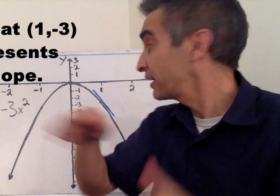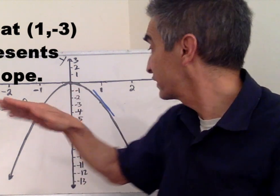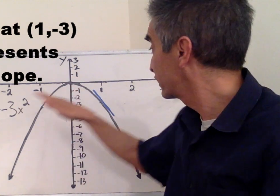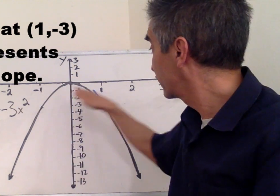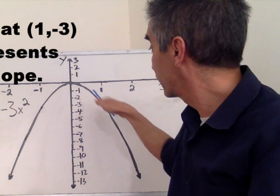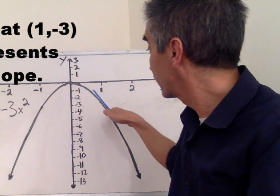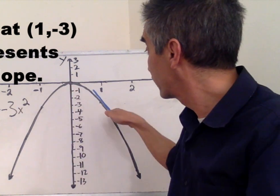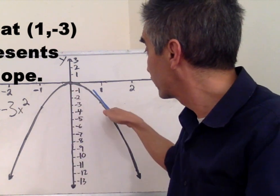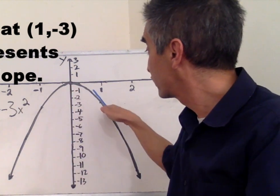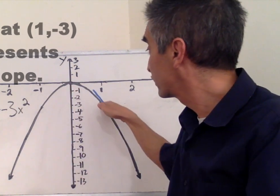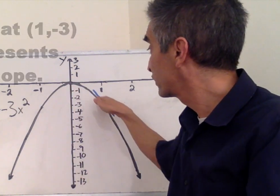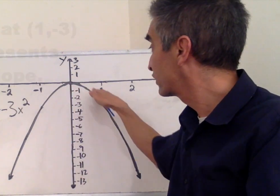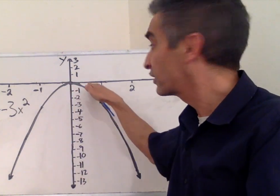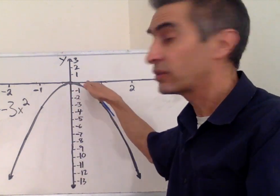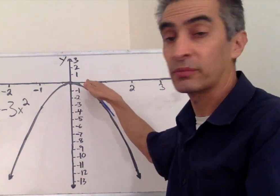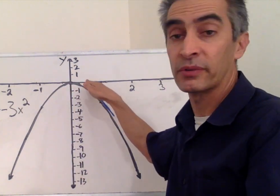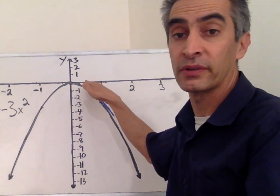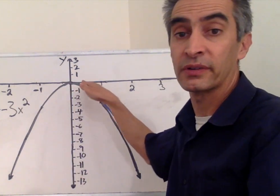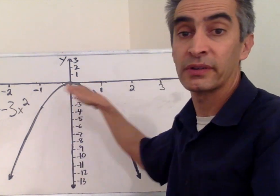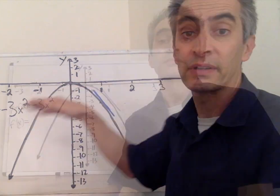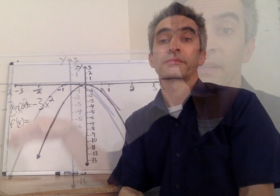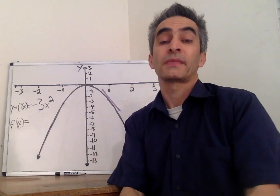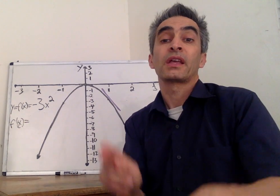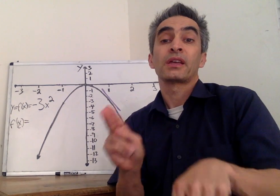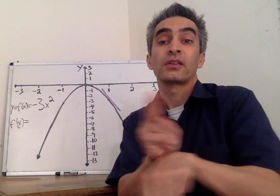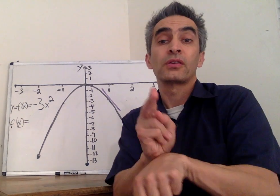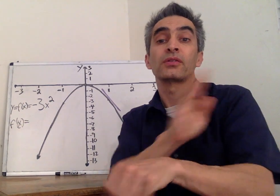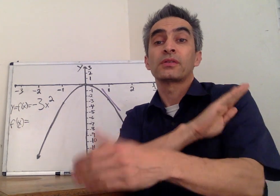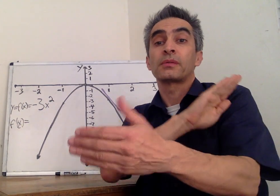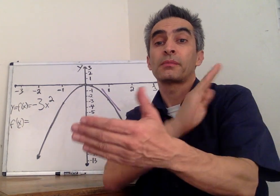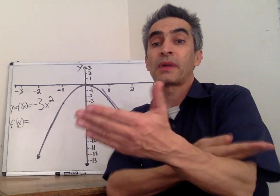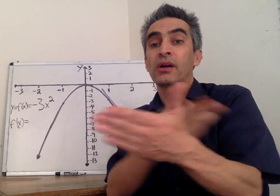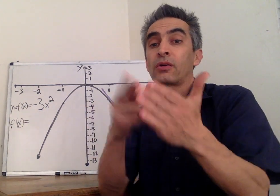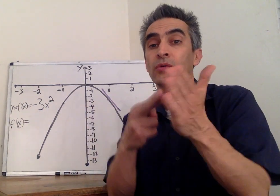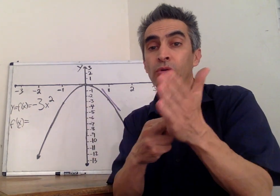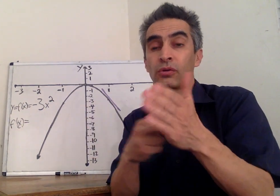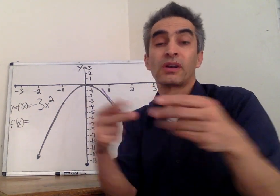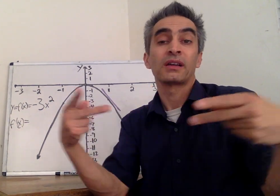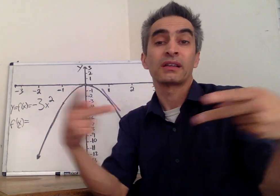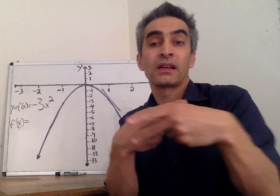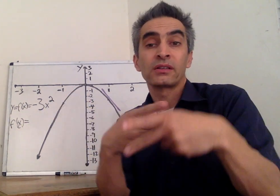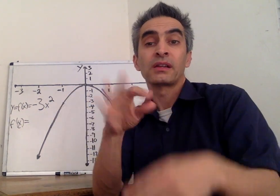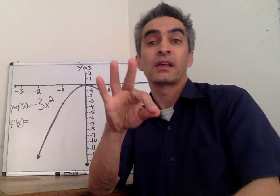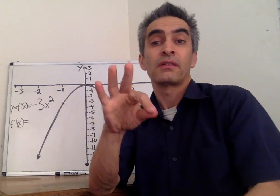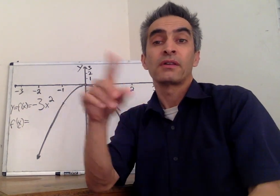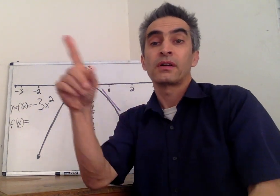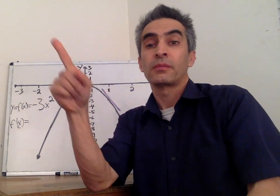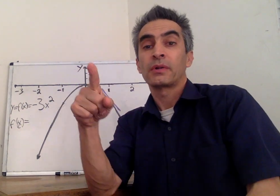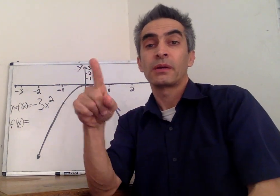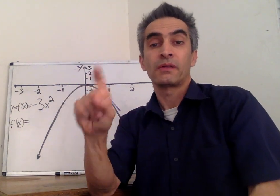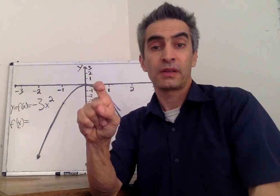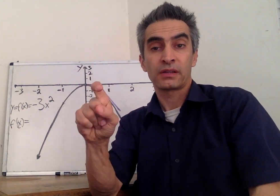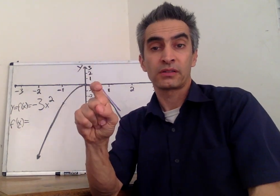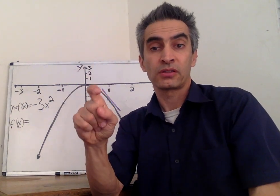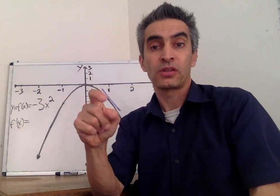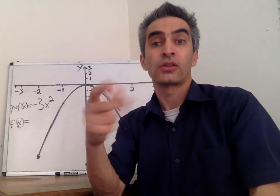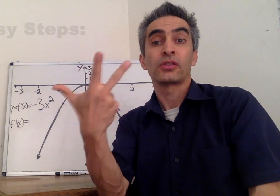That represents the slope. Use the power rule to calculate f prime of x